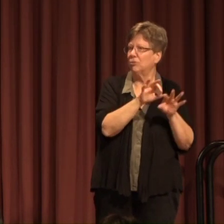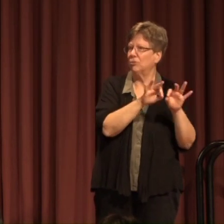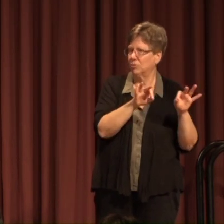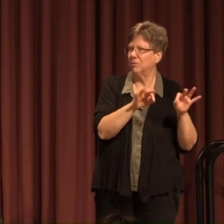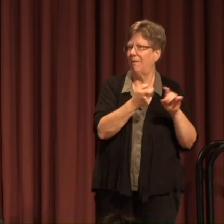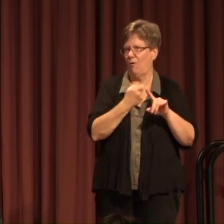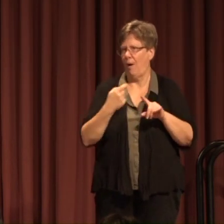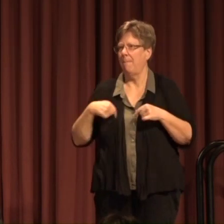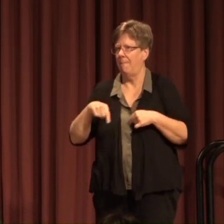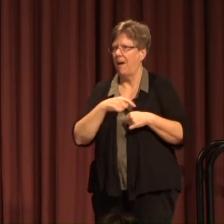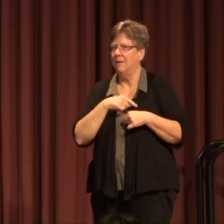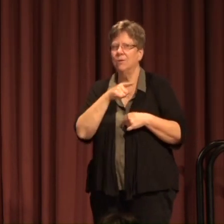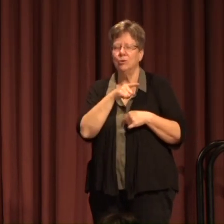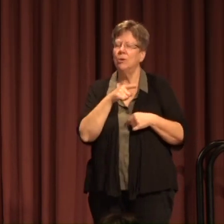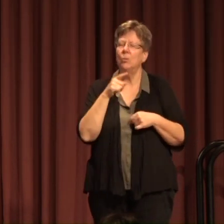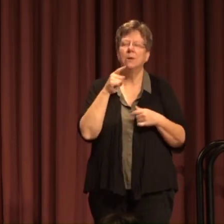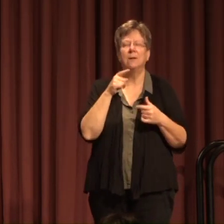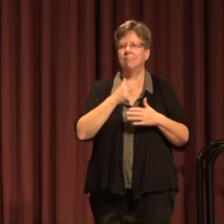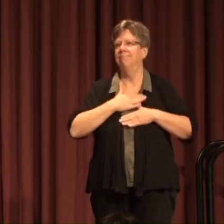delighted to get an update